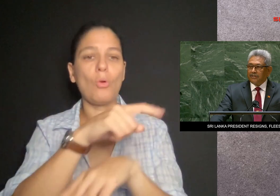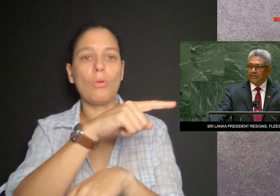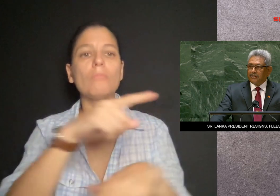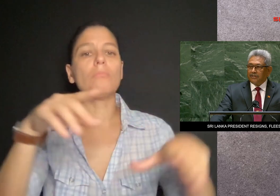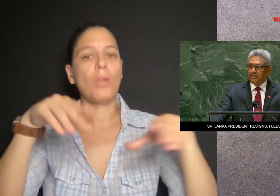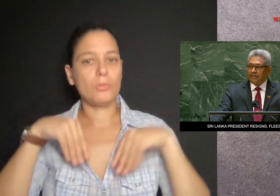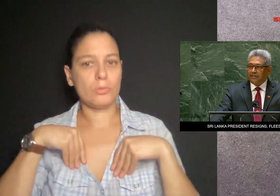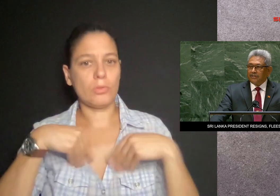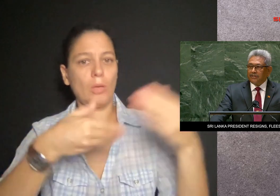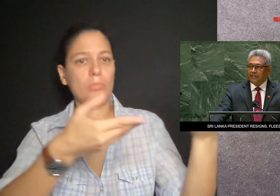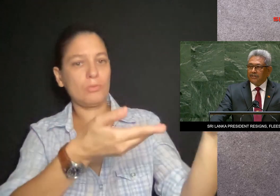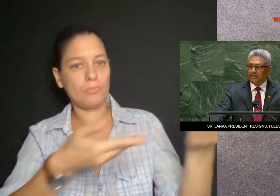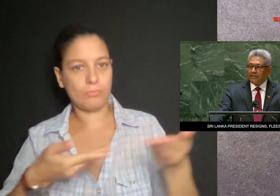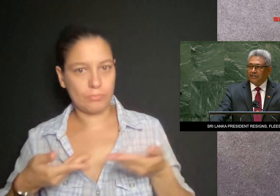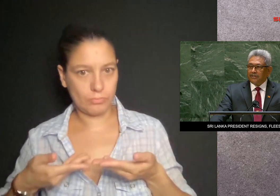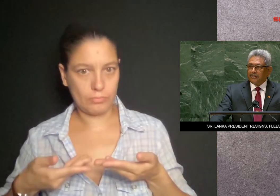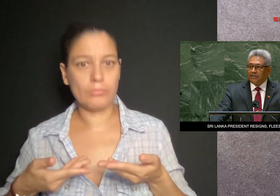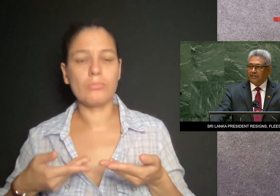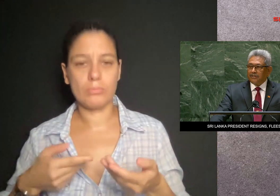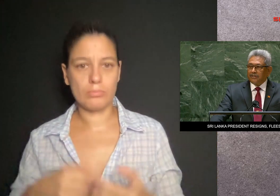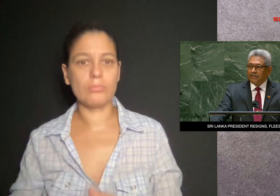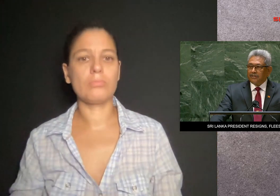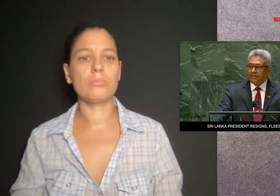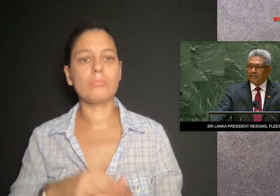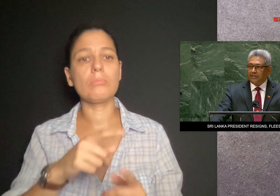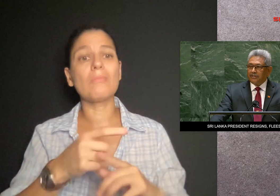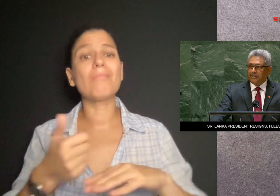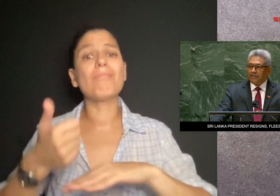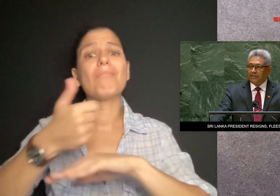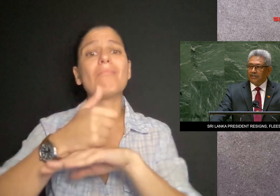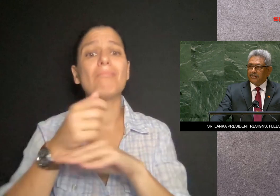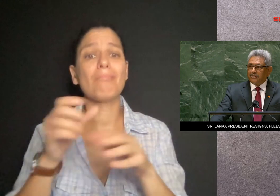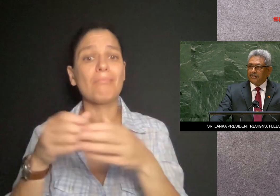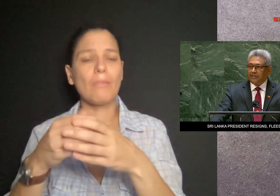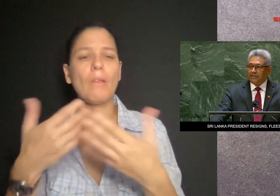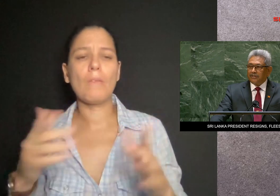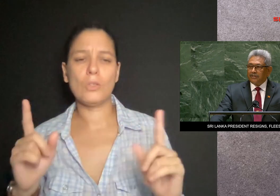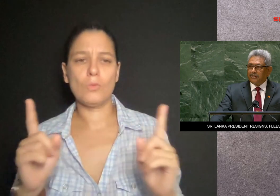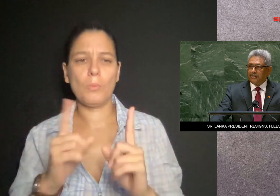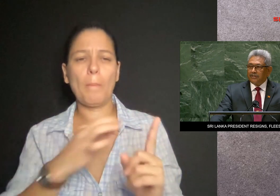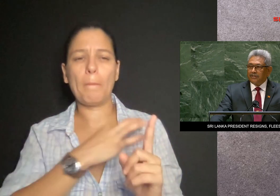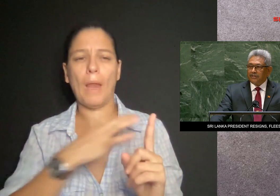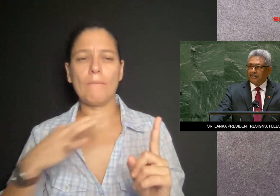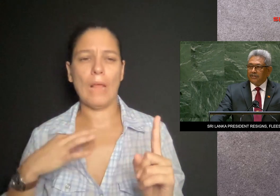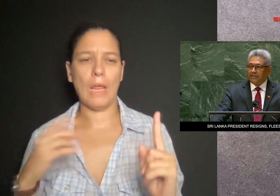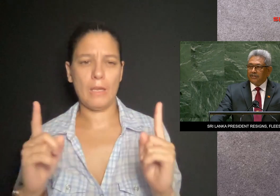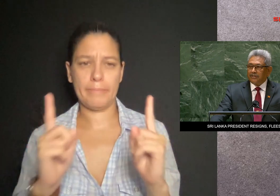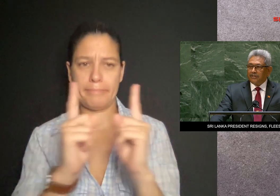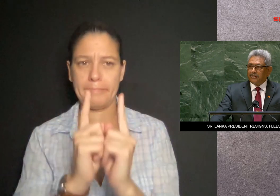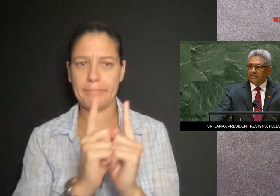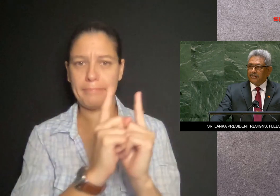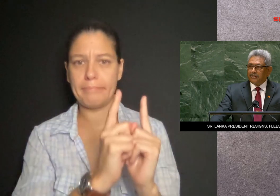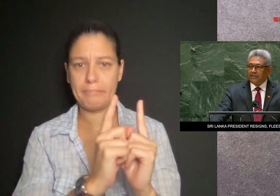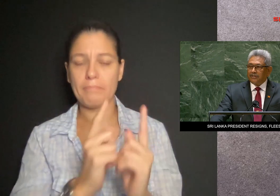Rajapakska then fled to Singapore, where he was allowed to enter by authorities on a private visit.